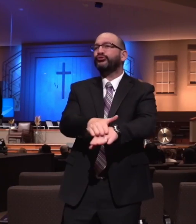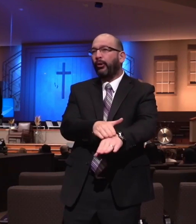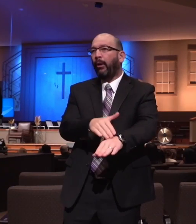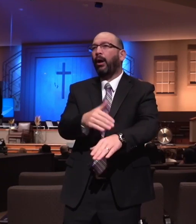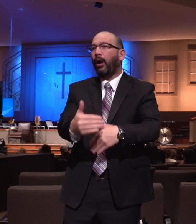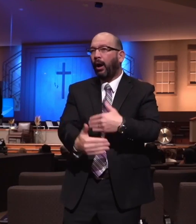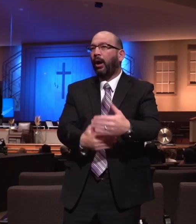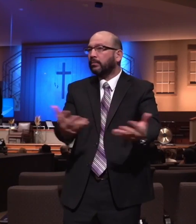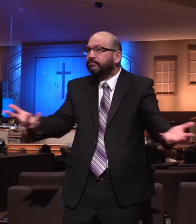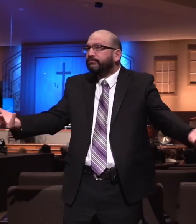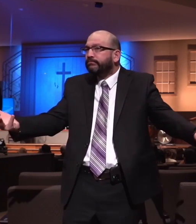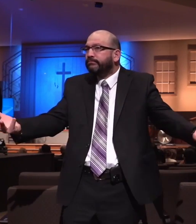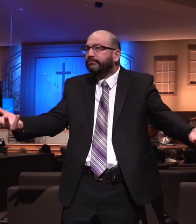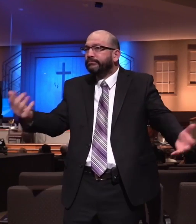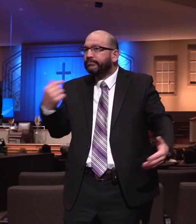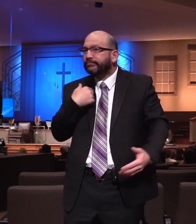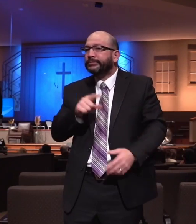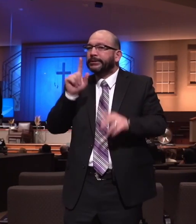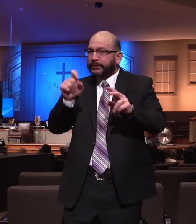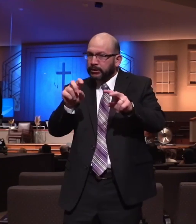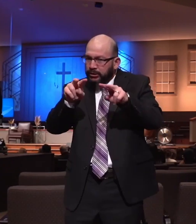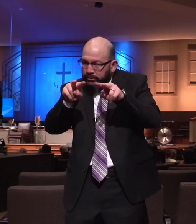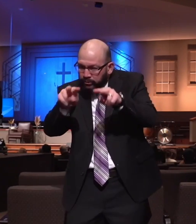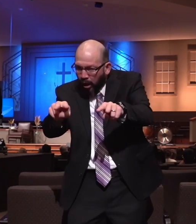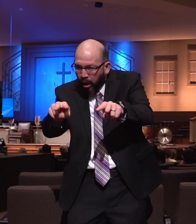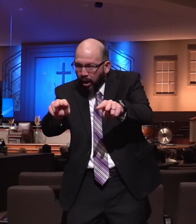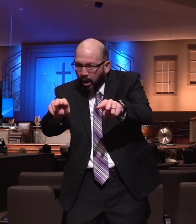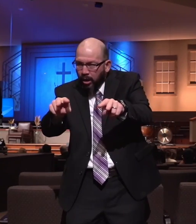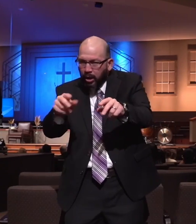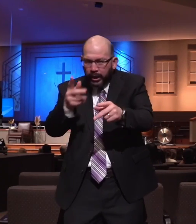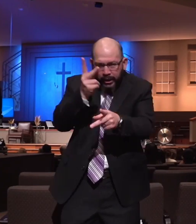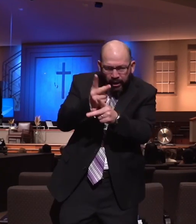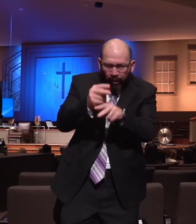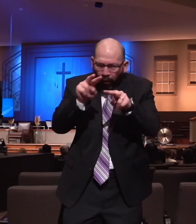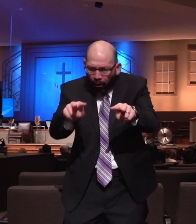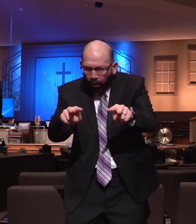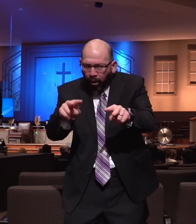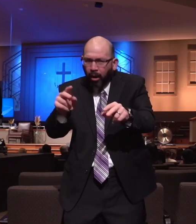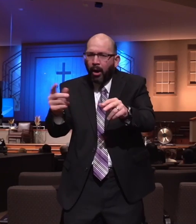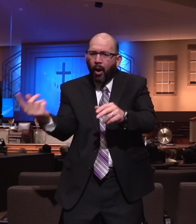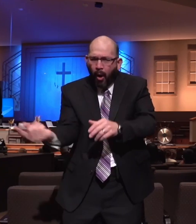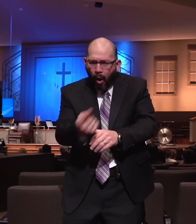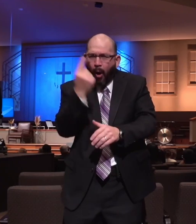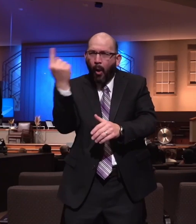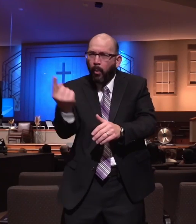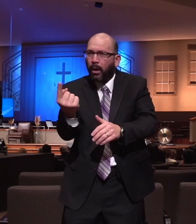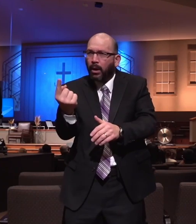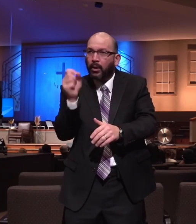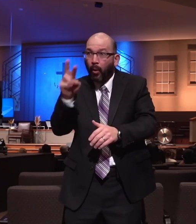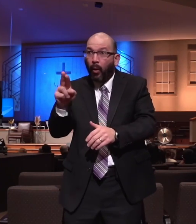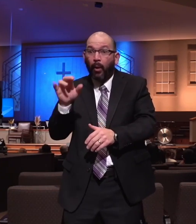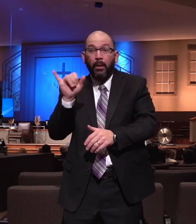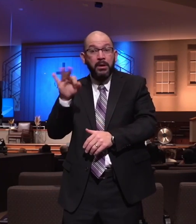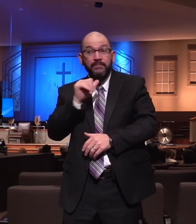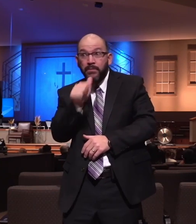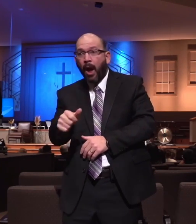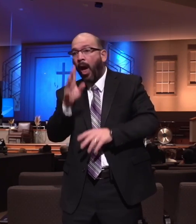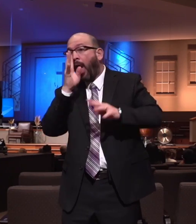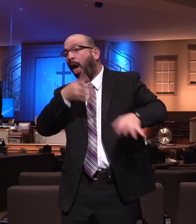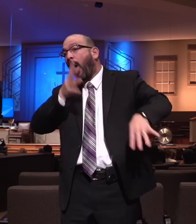often the case that you're going to one day be surprised, whether it's a report card or whether it's the police station or whether it's some difficulty that they've